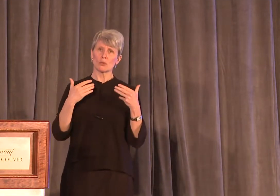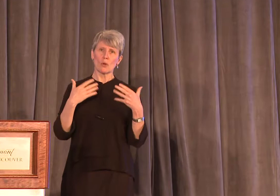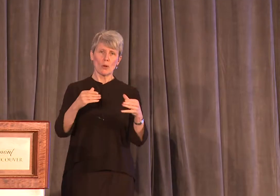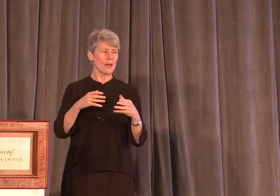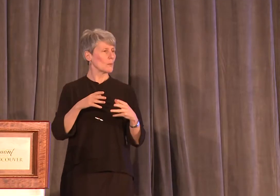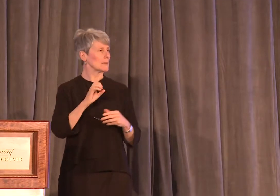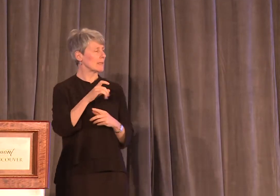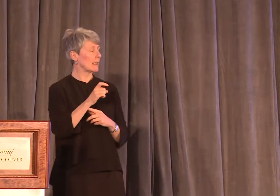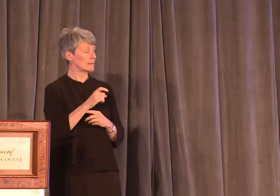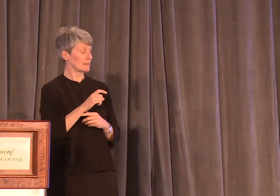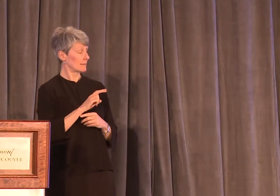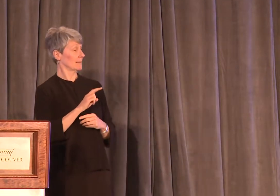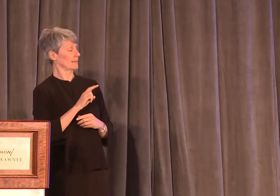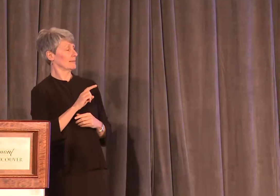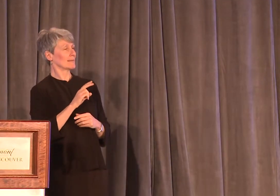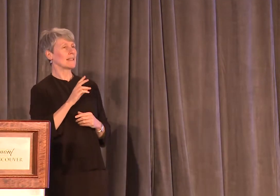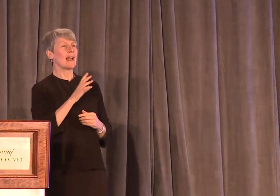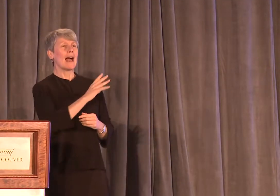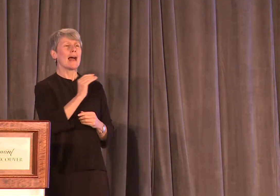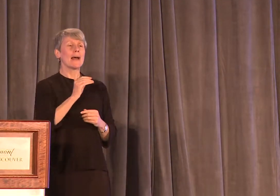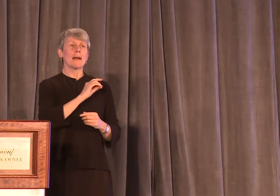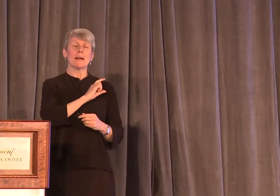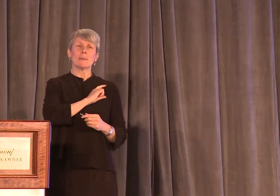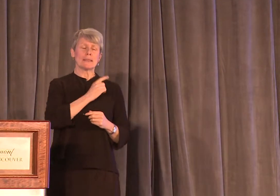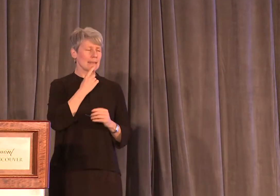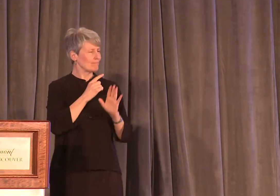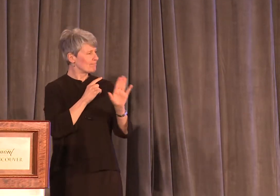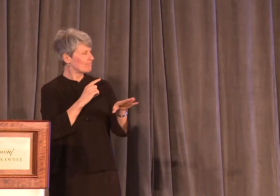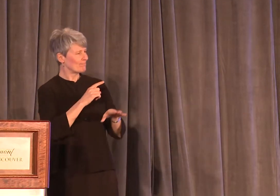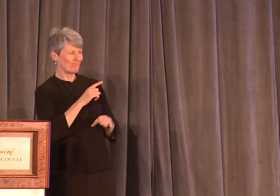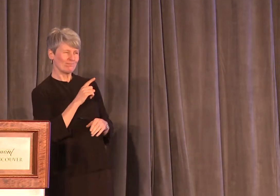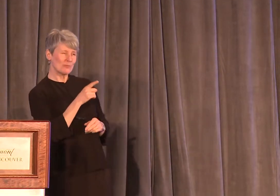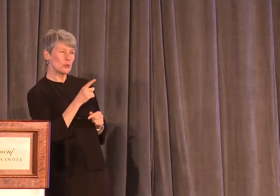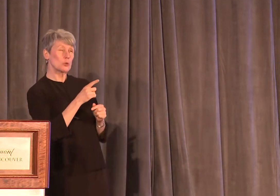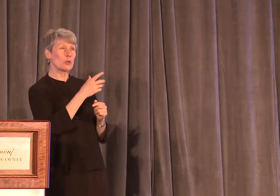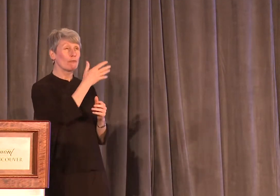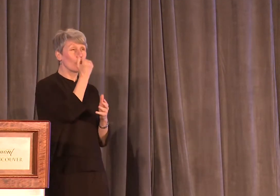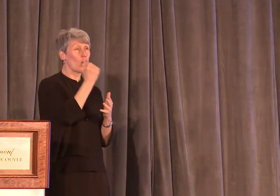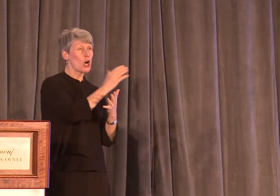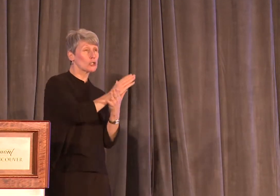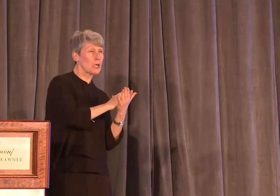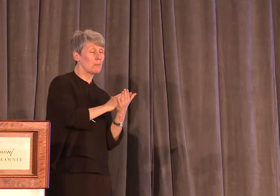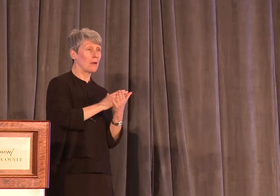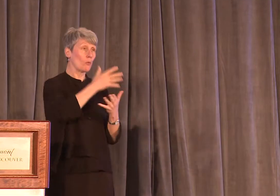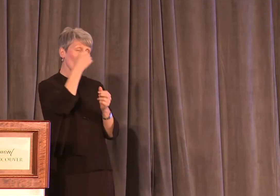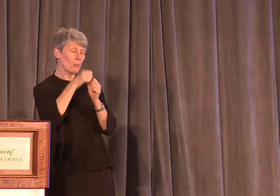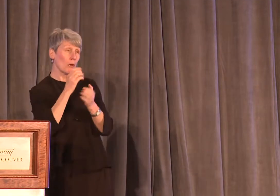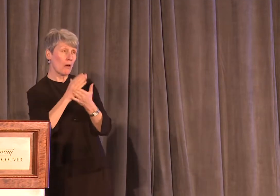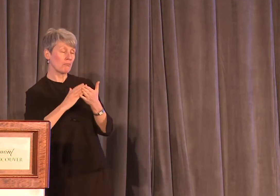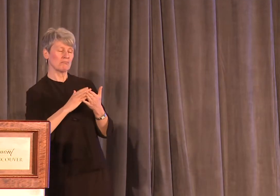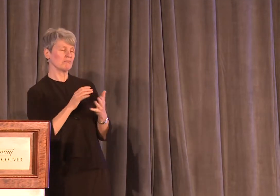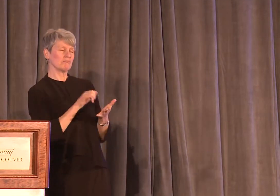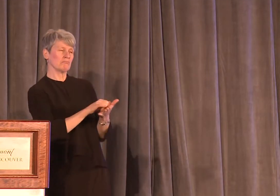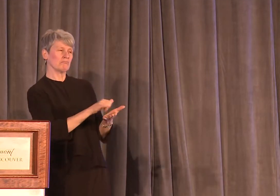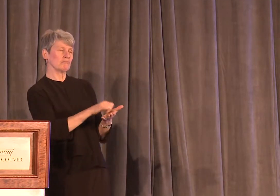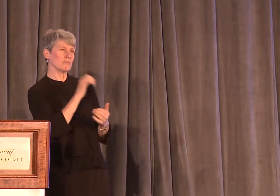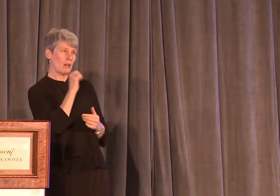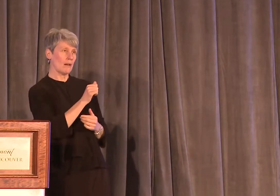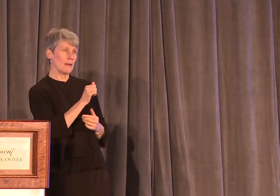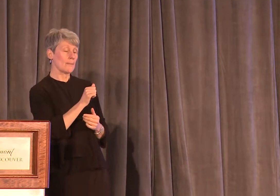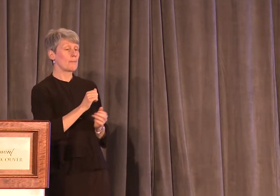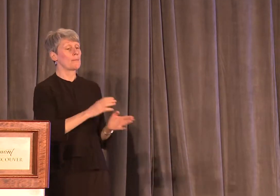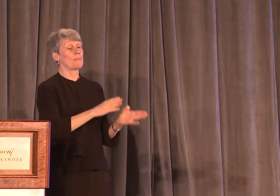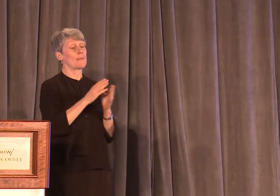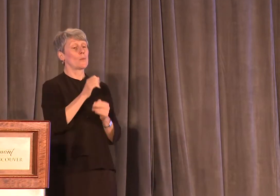falsely told her that it wasn't possible for her to remember some parts of the night, but not others. I spoke to a